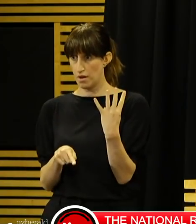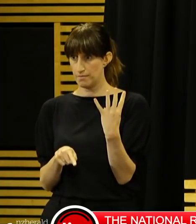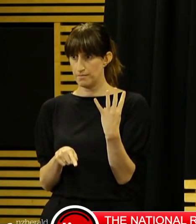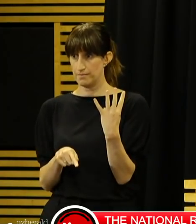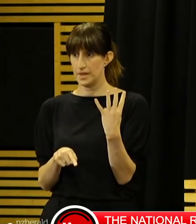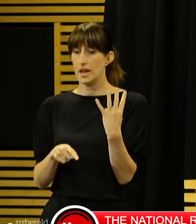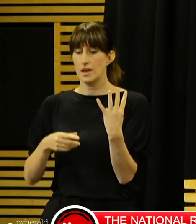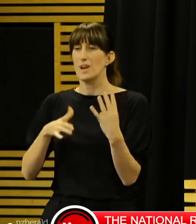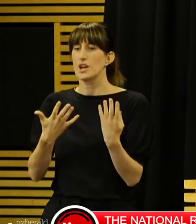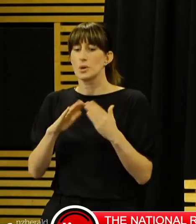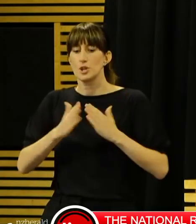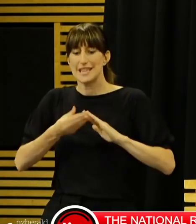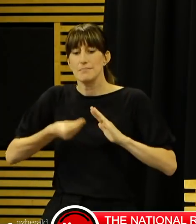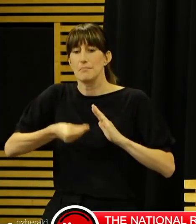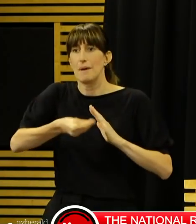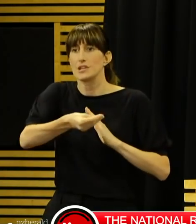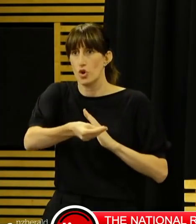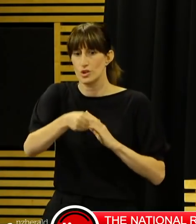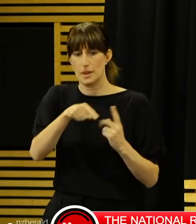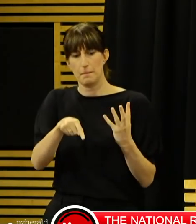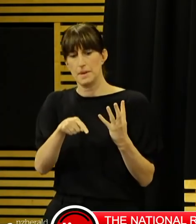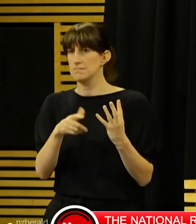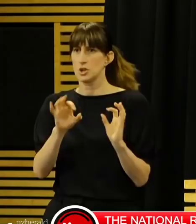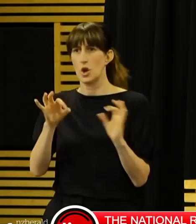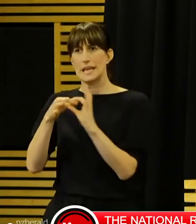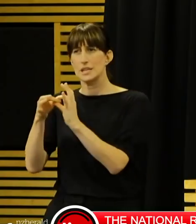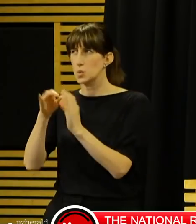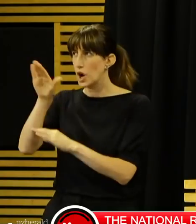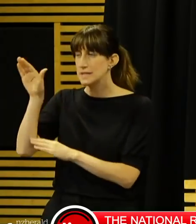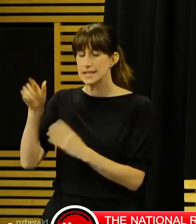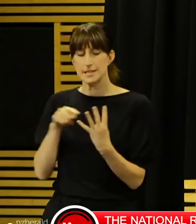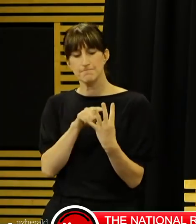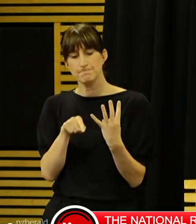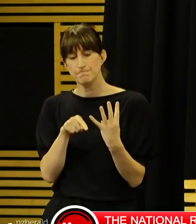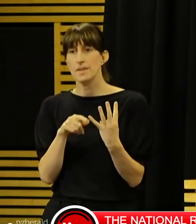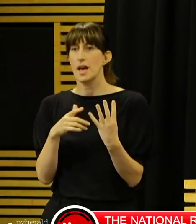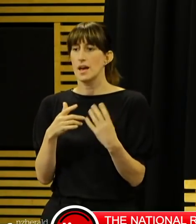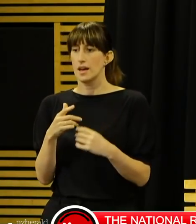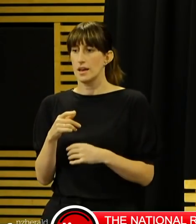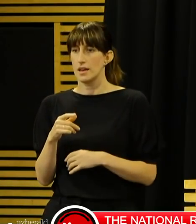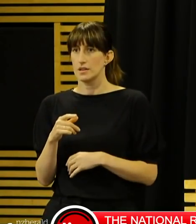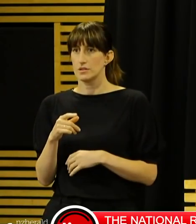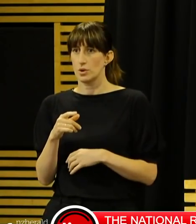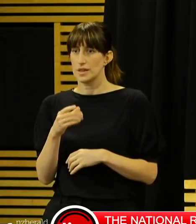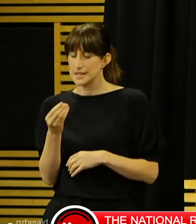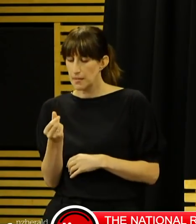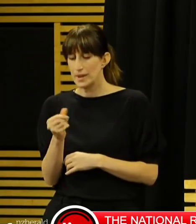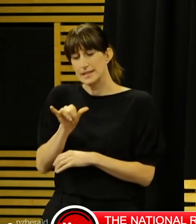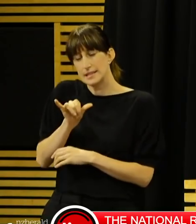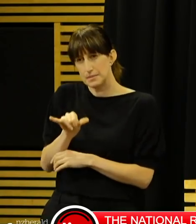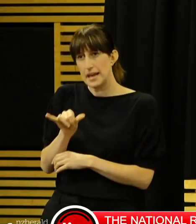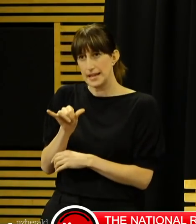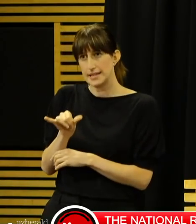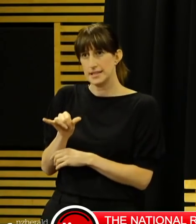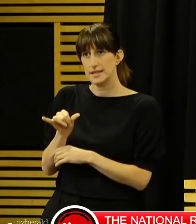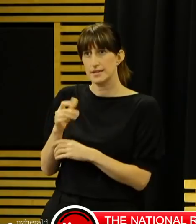transmission, and a number of cases we are investigating are also suspected to be community transmission. I would